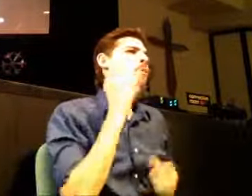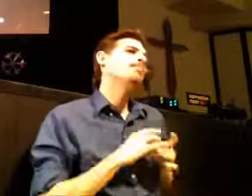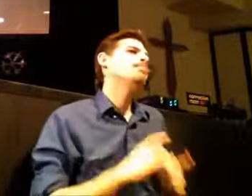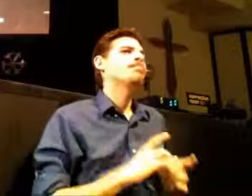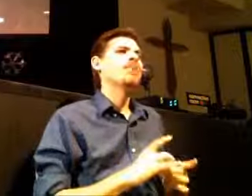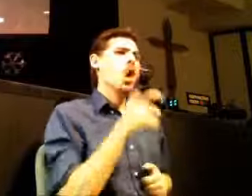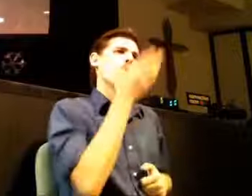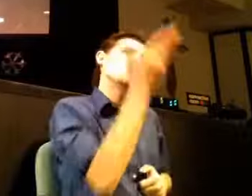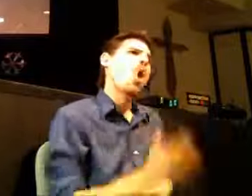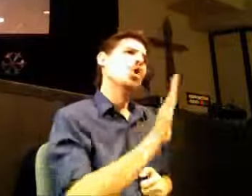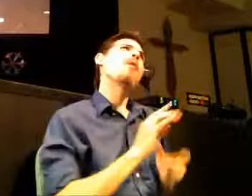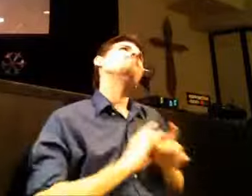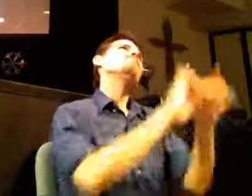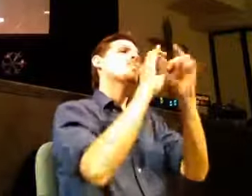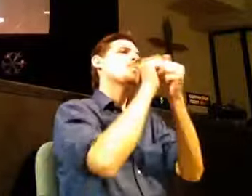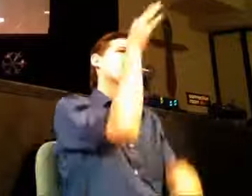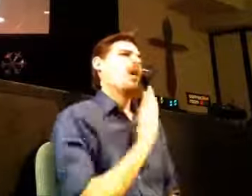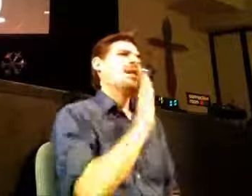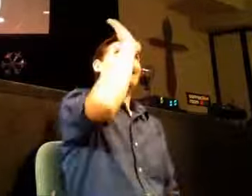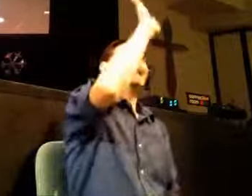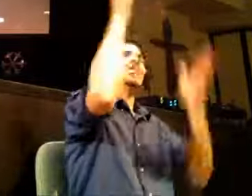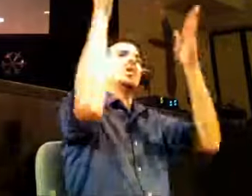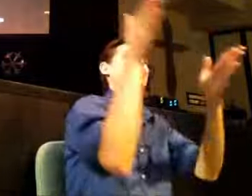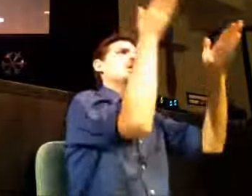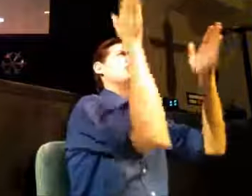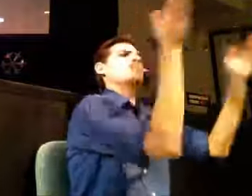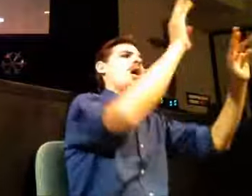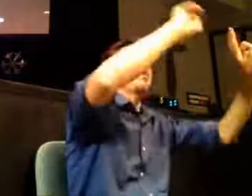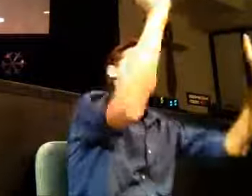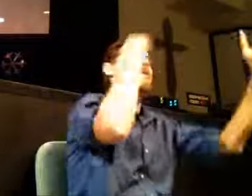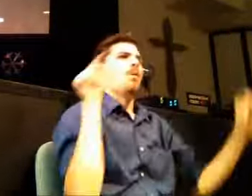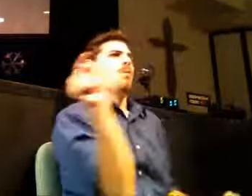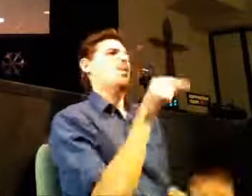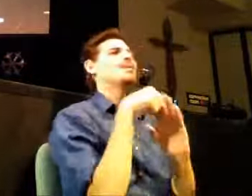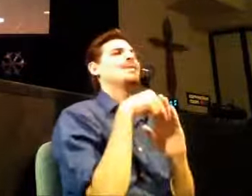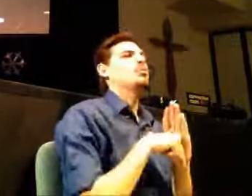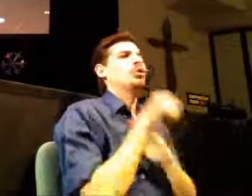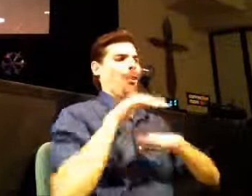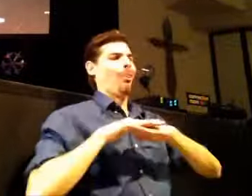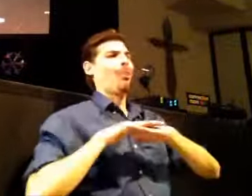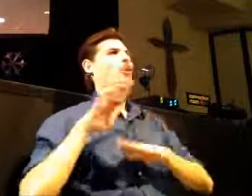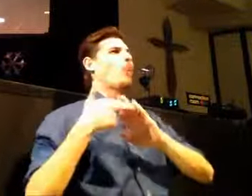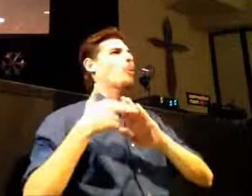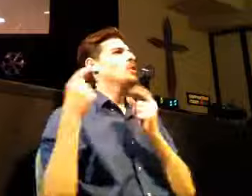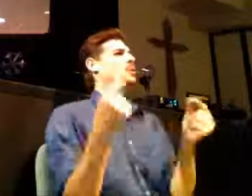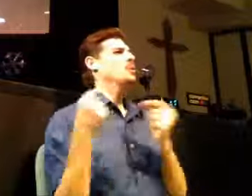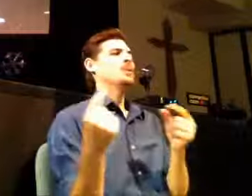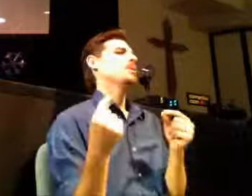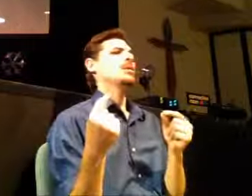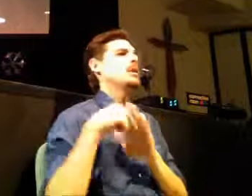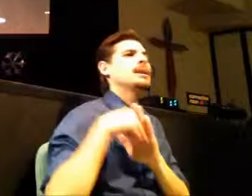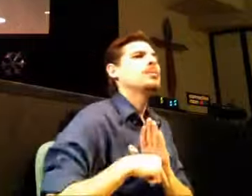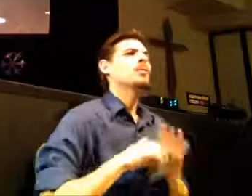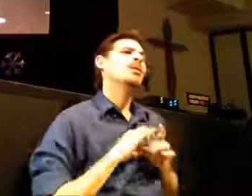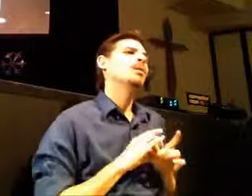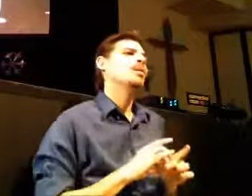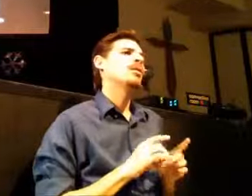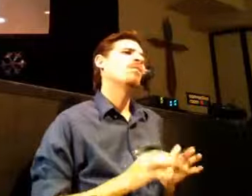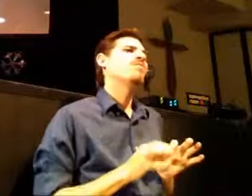who you are in god god has created you to be someone much deeper than the things you do or the roles that you live out in this life there are values and a